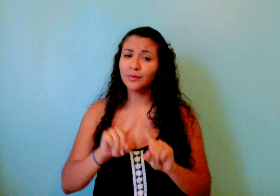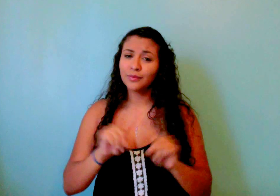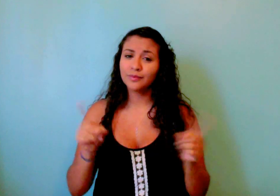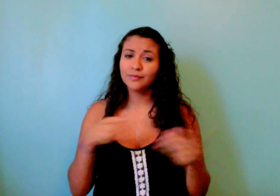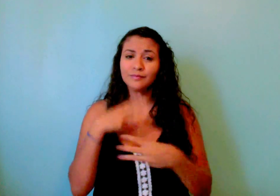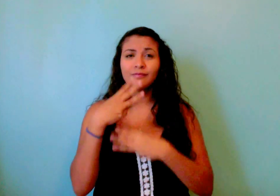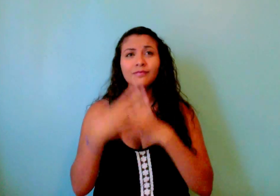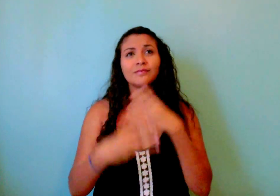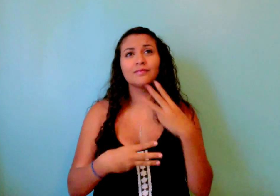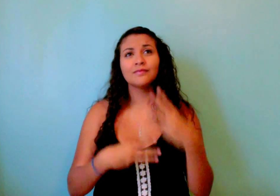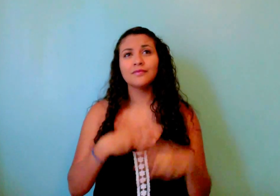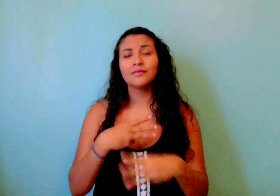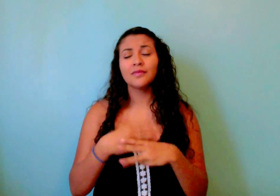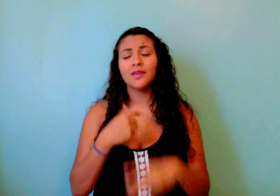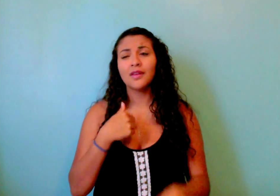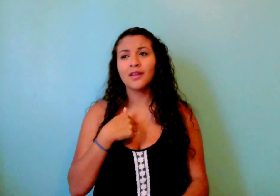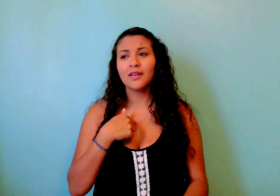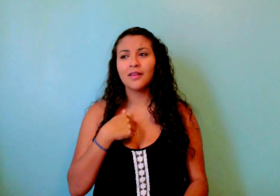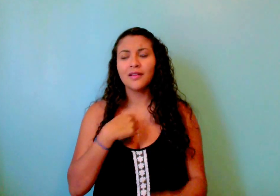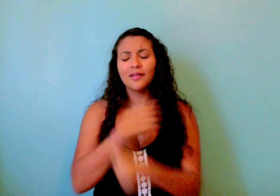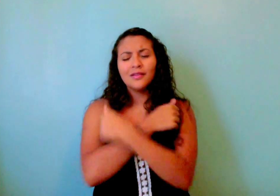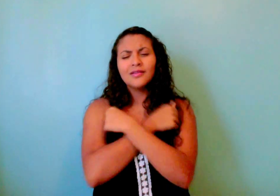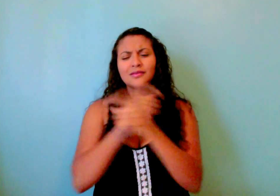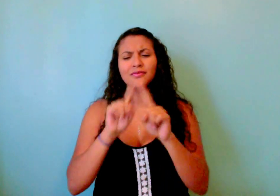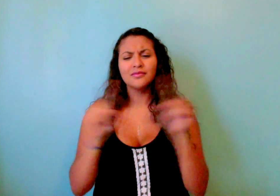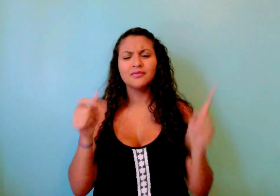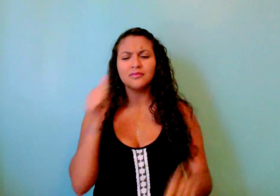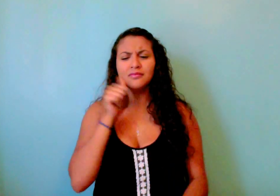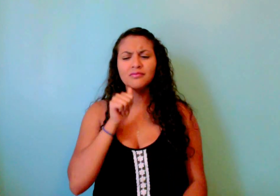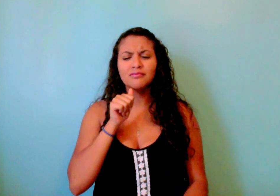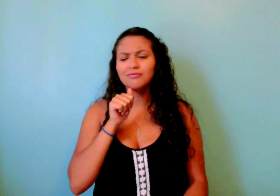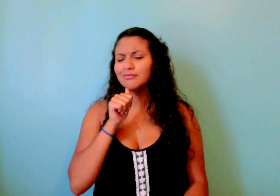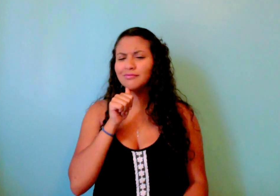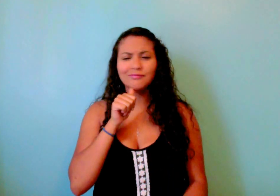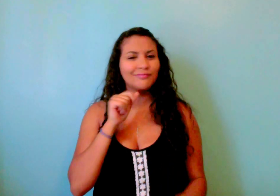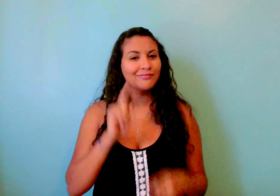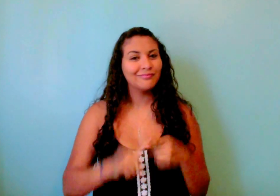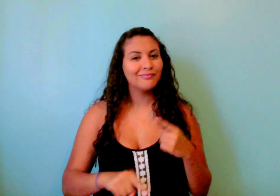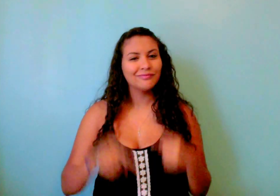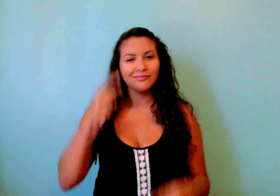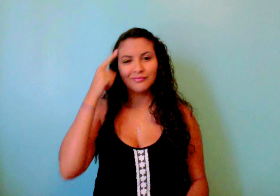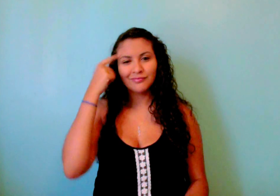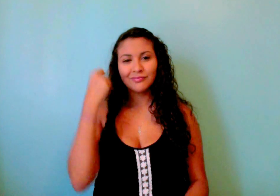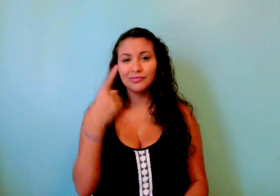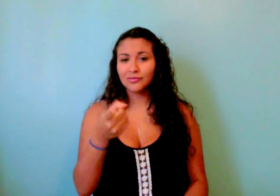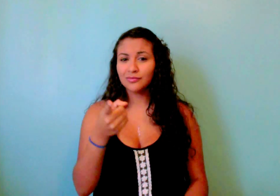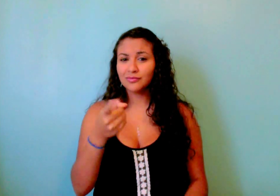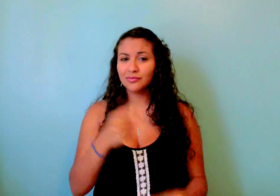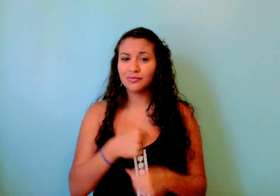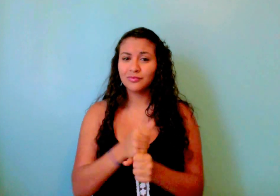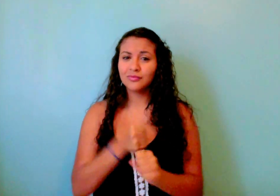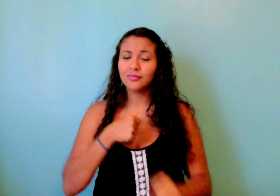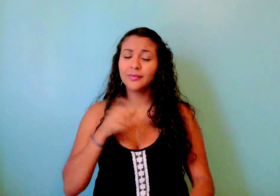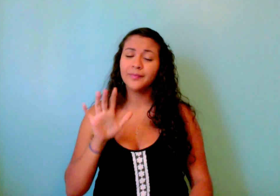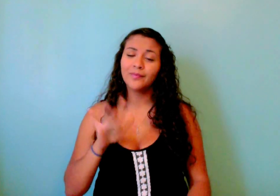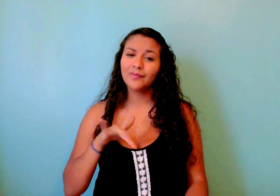world And I, I couldn't love another girl Cause you, you make me